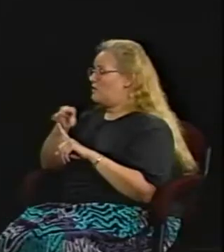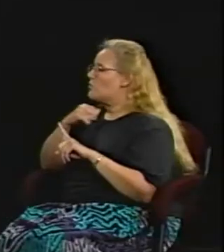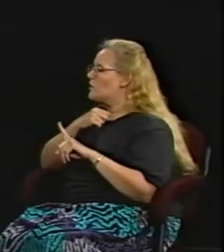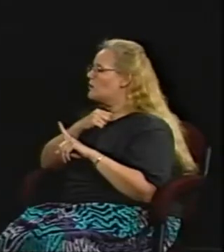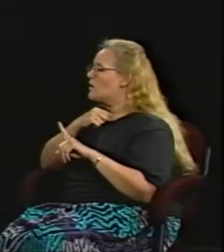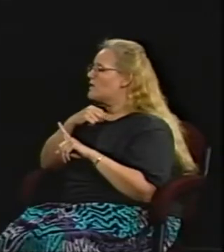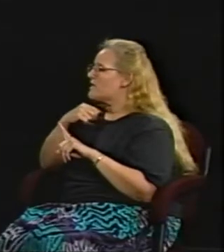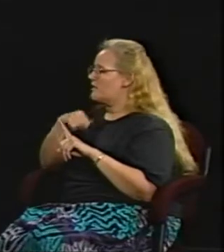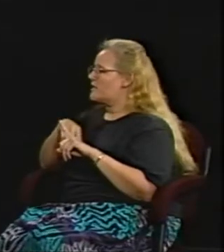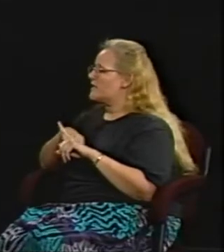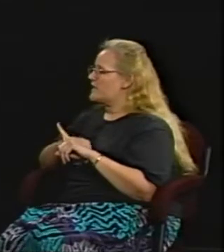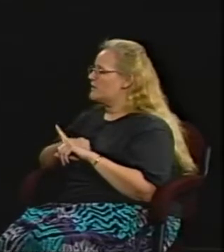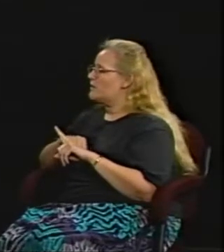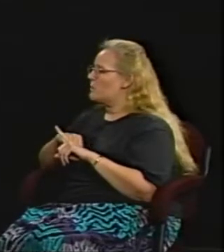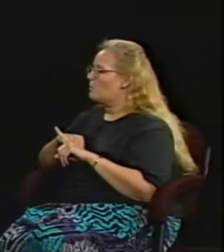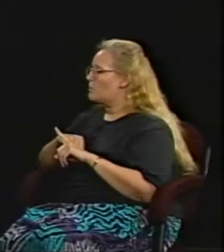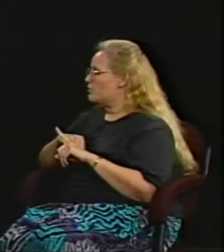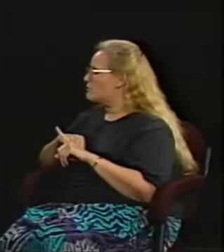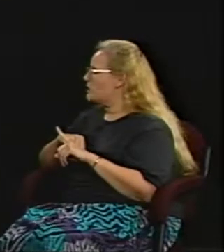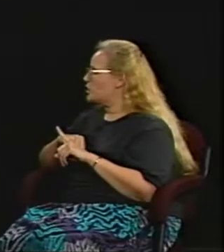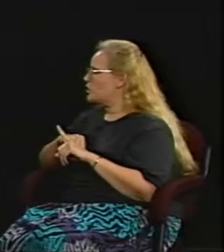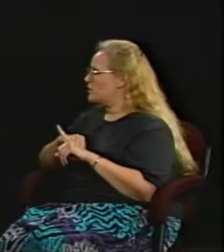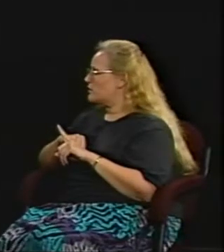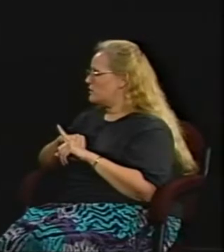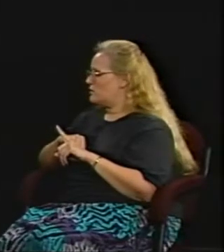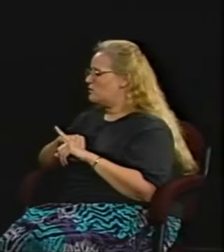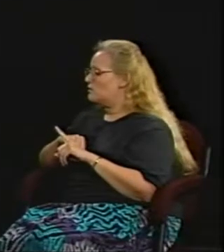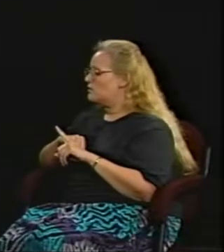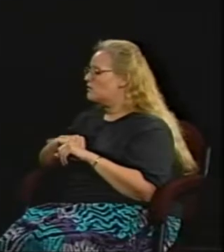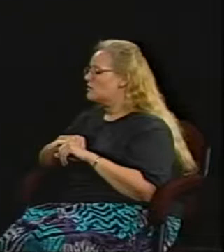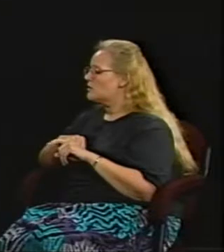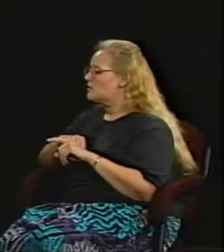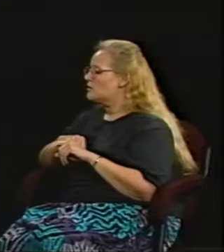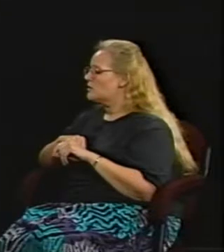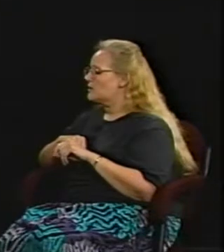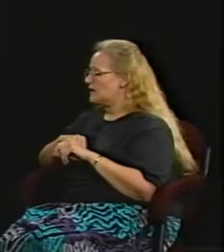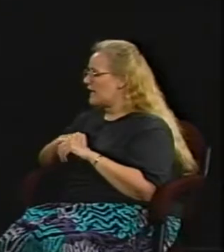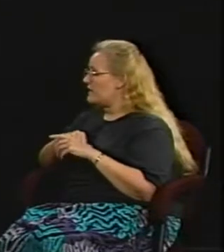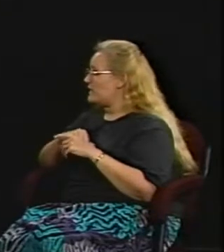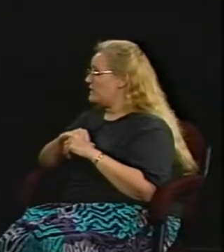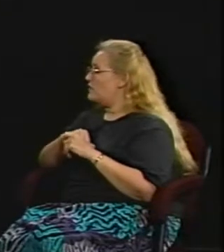2117, Birchmere, in Catonsville.